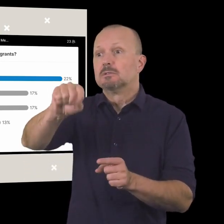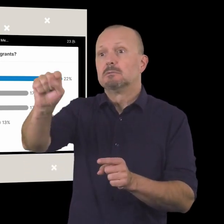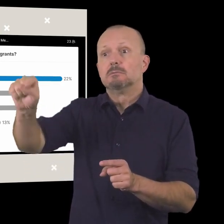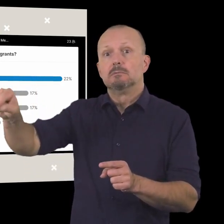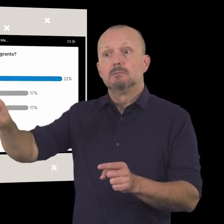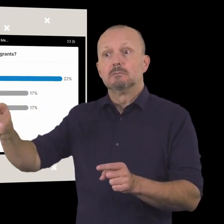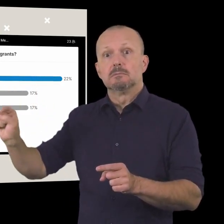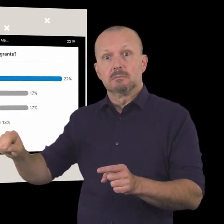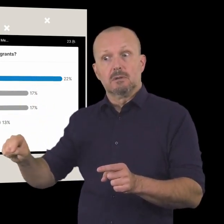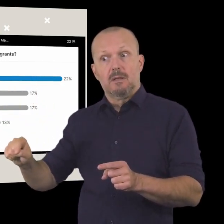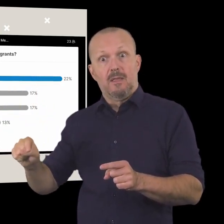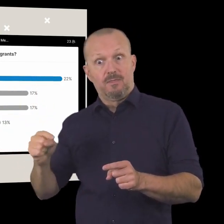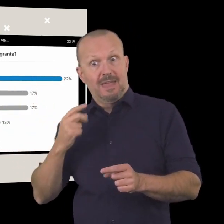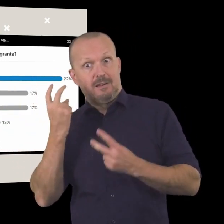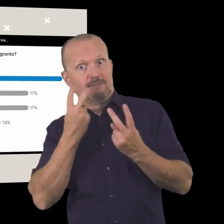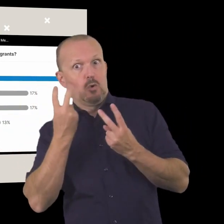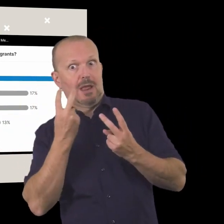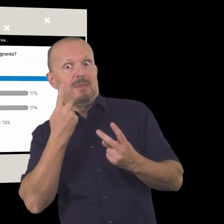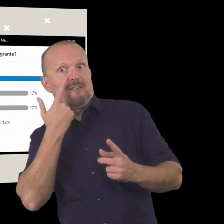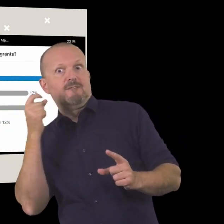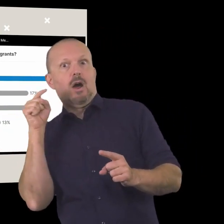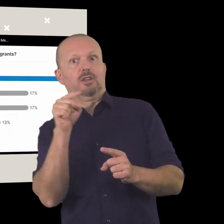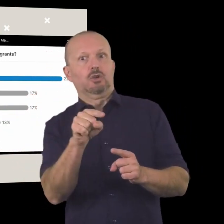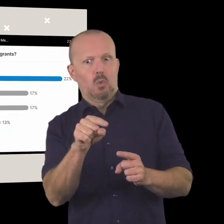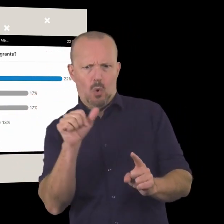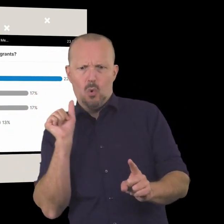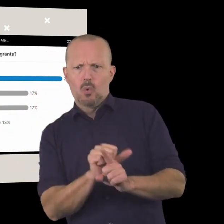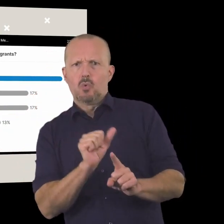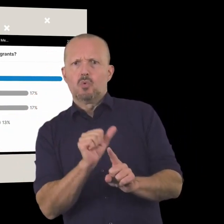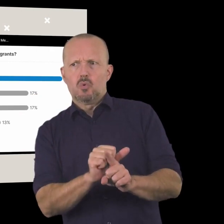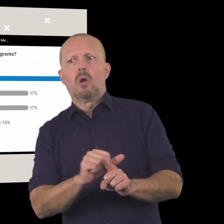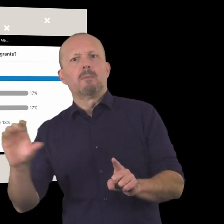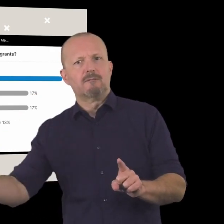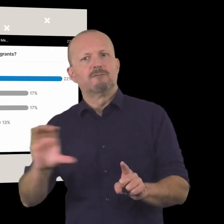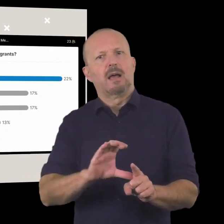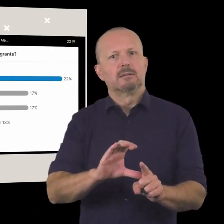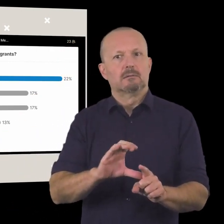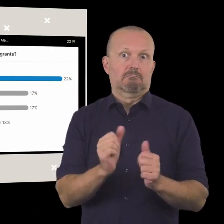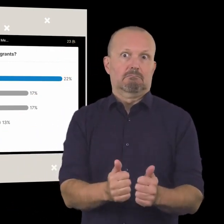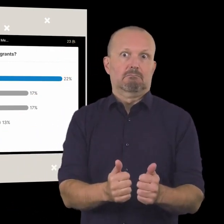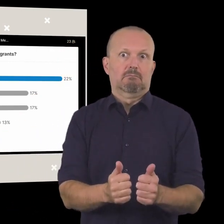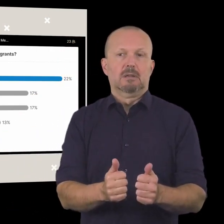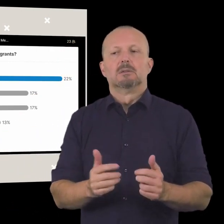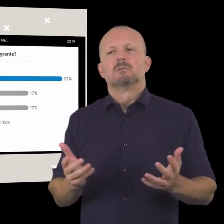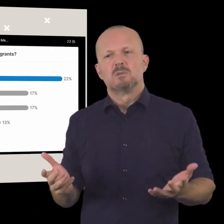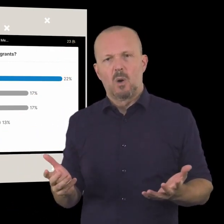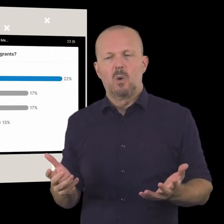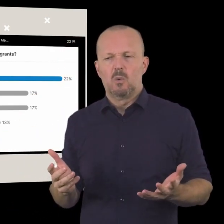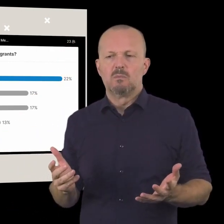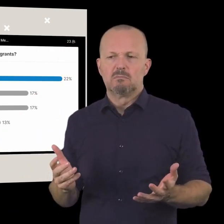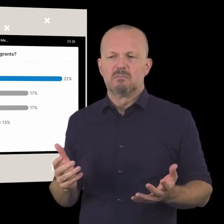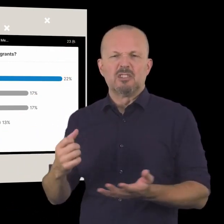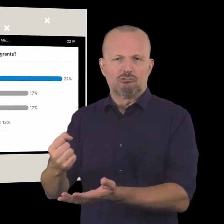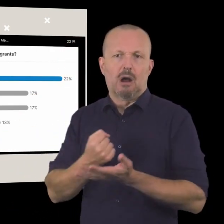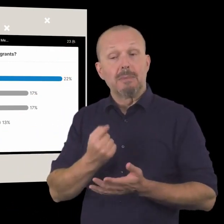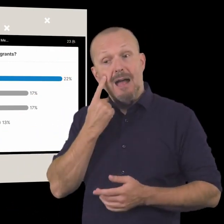to find you uh because you fit within the criteria uh within the organizations they're looking to fund so that's